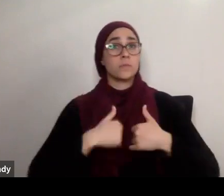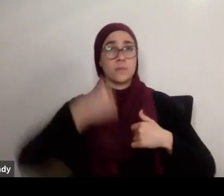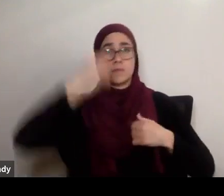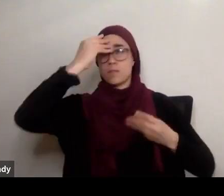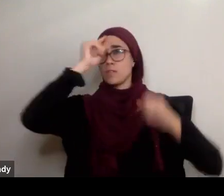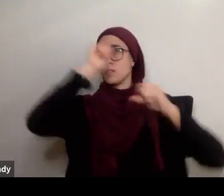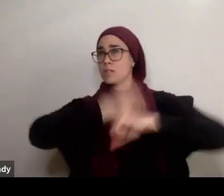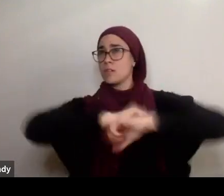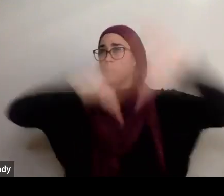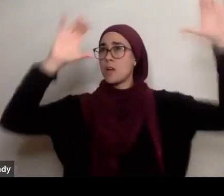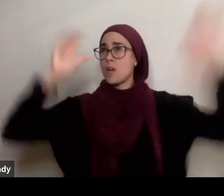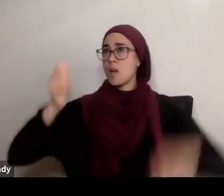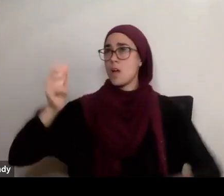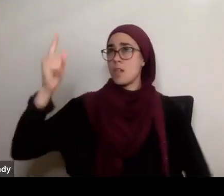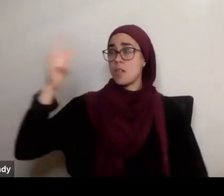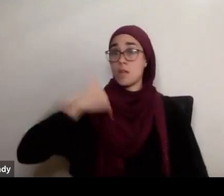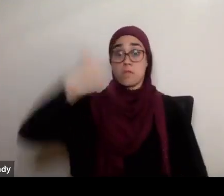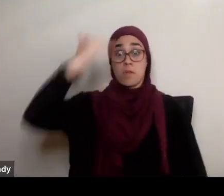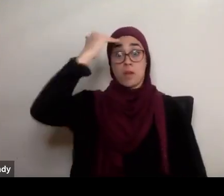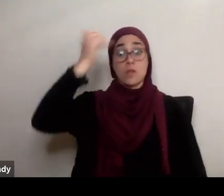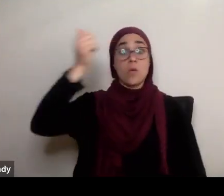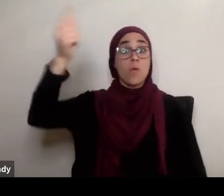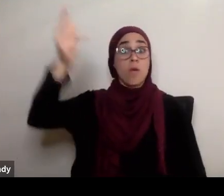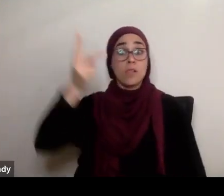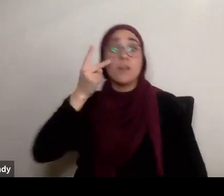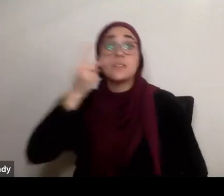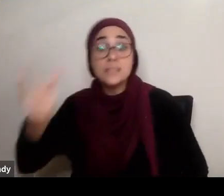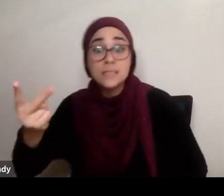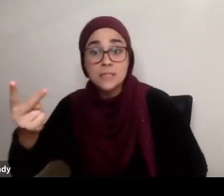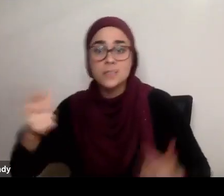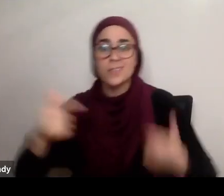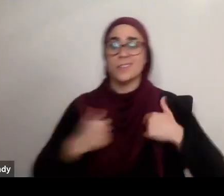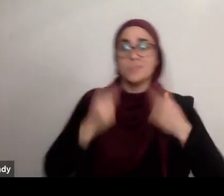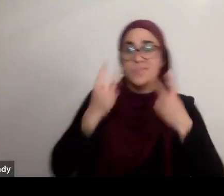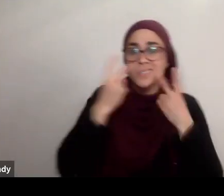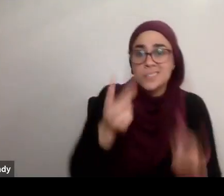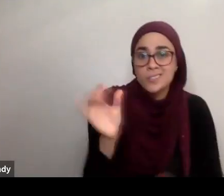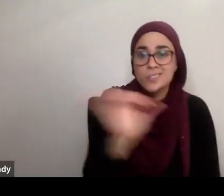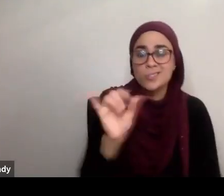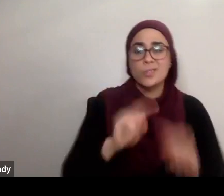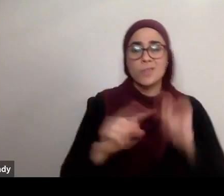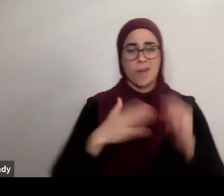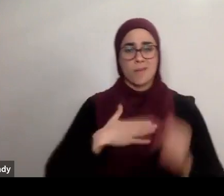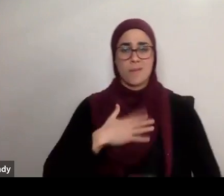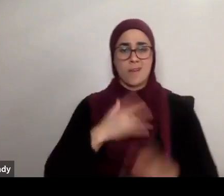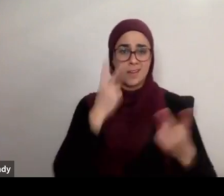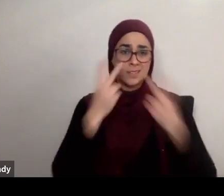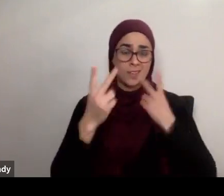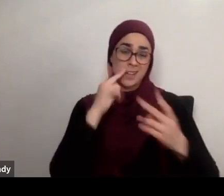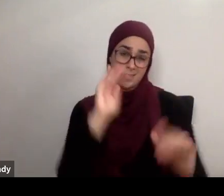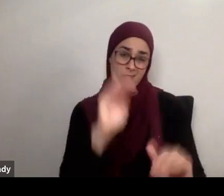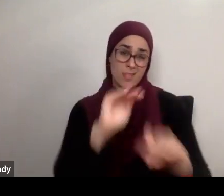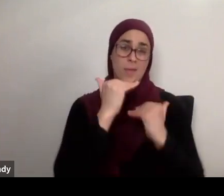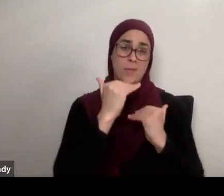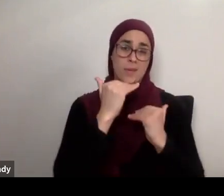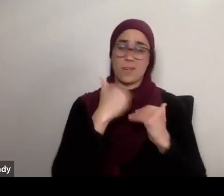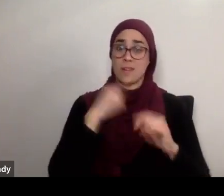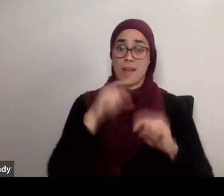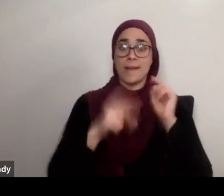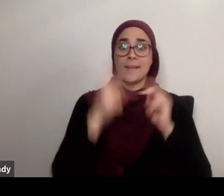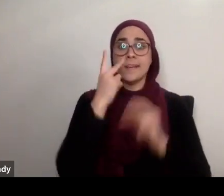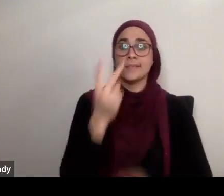for example, I know that Allah subhanahu wa'ala sees. I see, but my sight is limited. I don't see what's behind me. I don't see what's, you I don't see